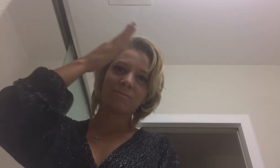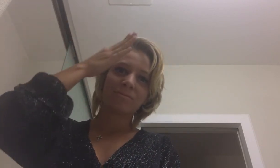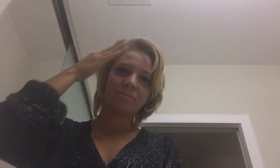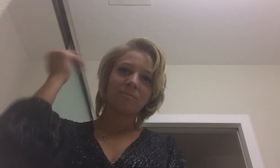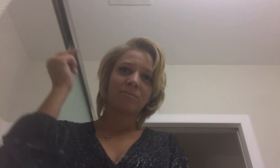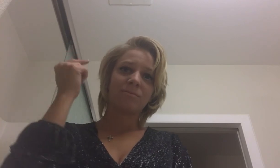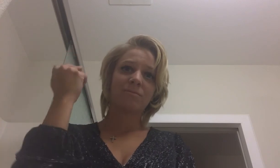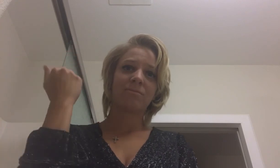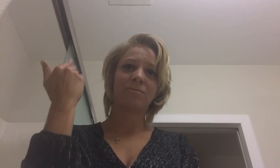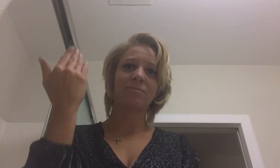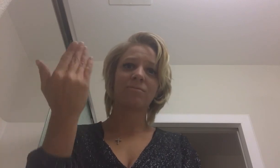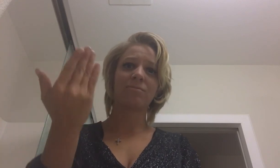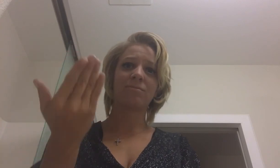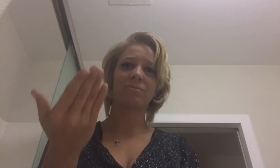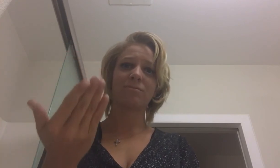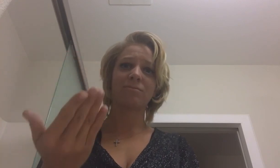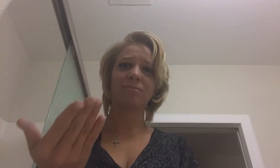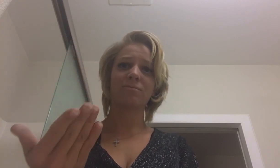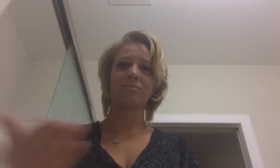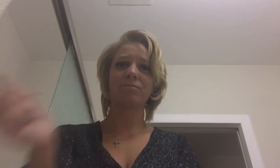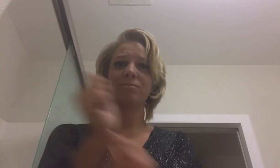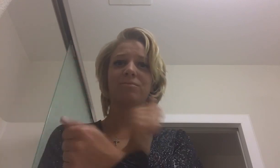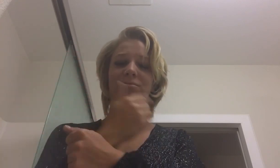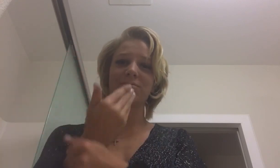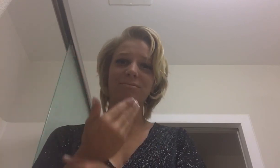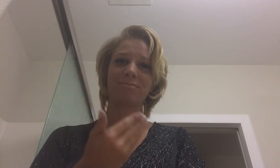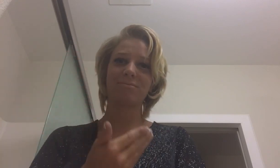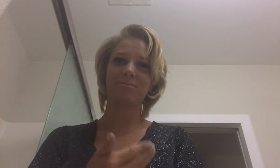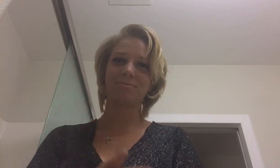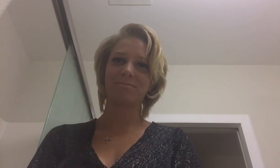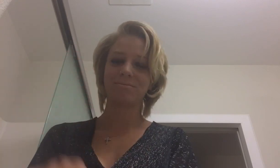Because you loved me